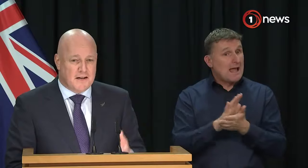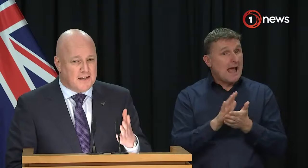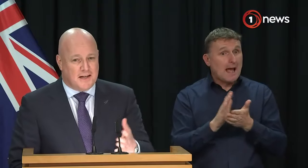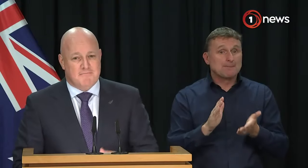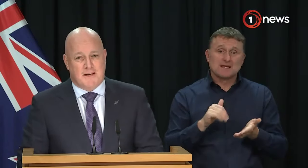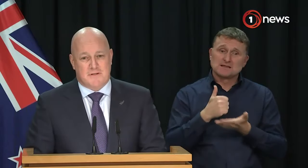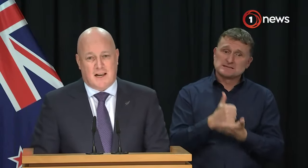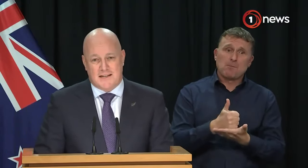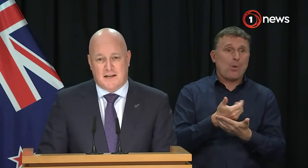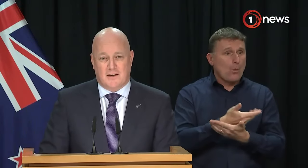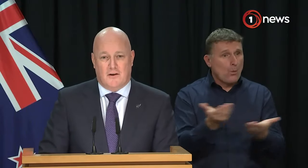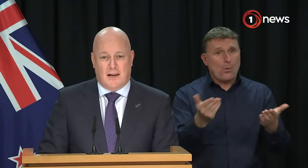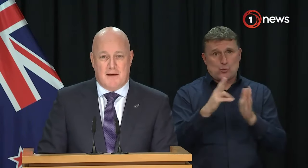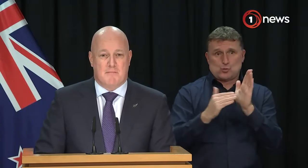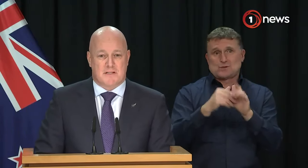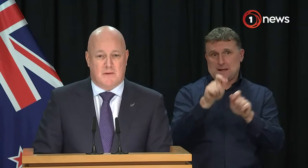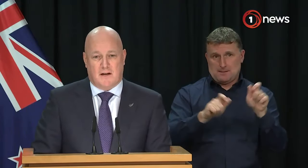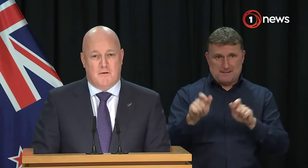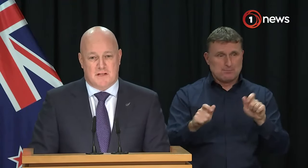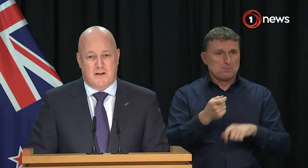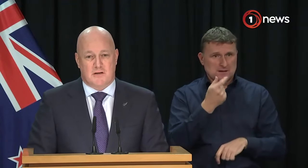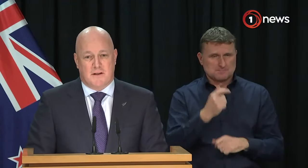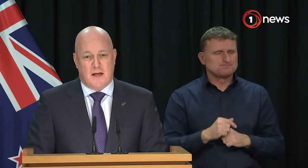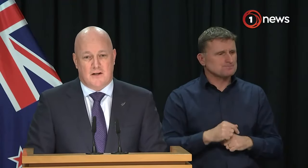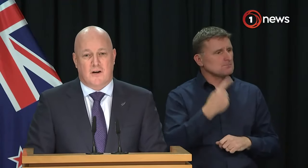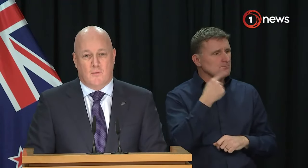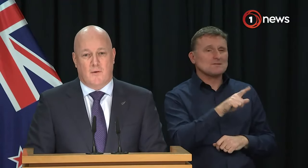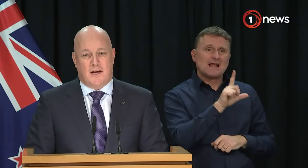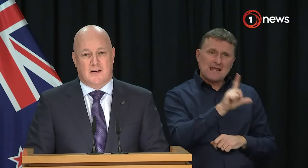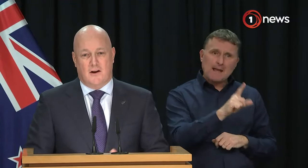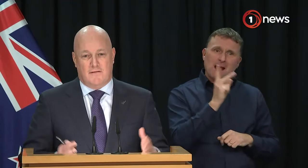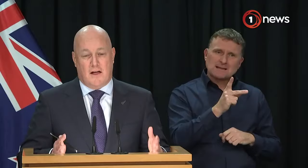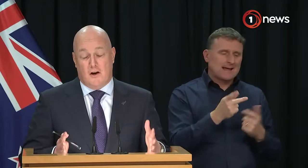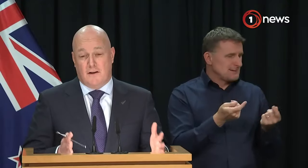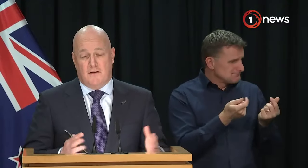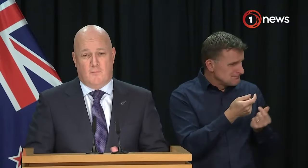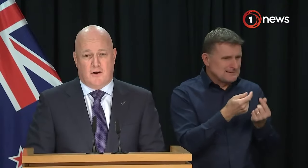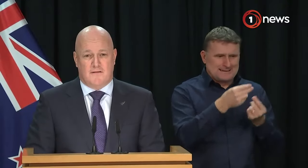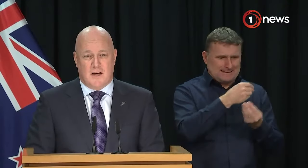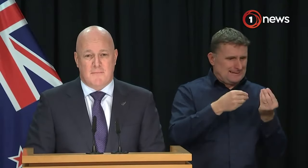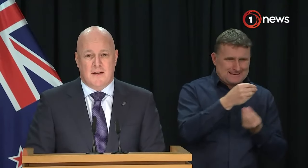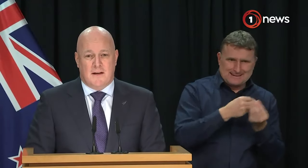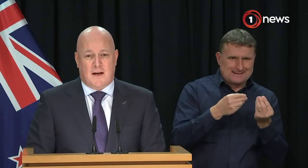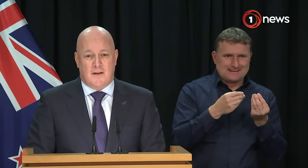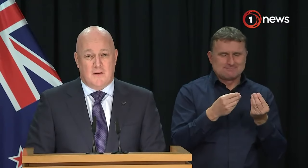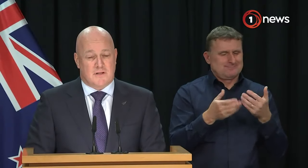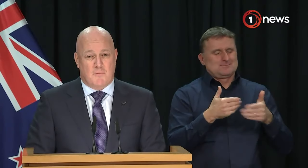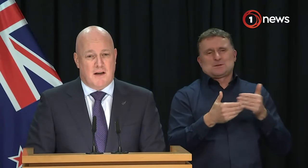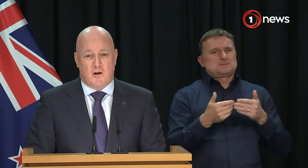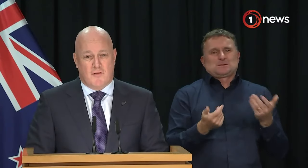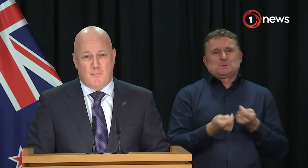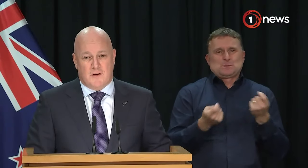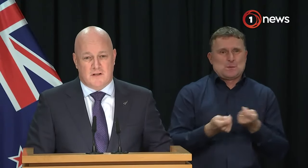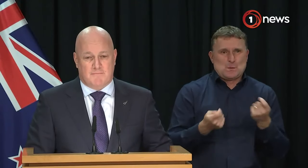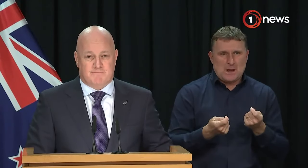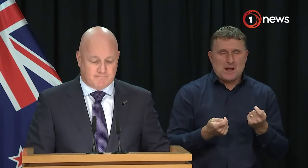need. But again, it was a classic, you know, economic mismanagement trick where we actually only funded it for a period of time and then there was